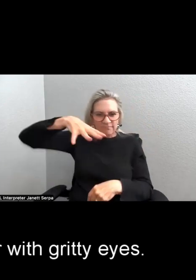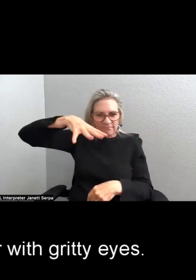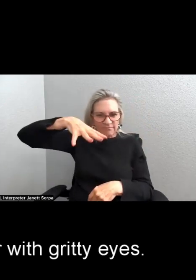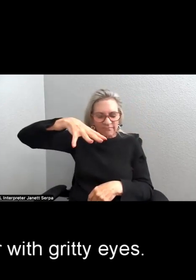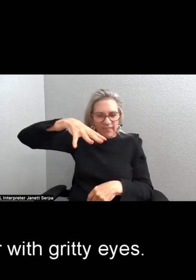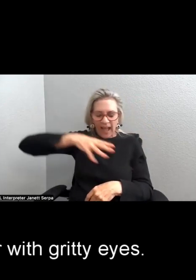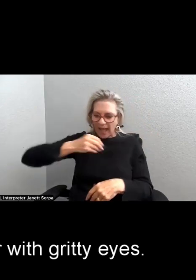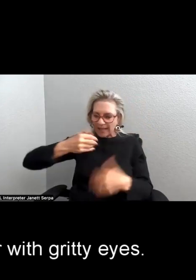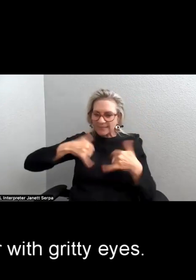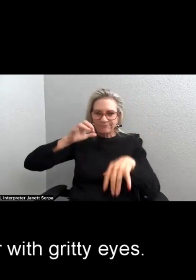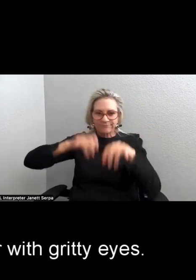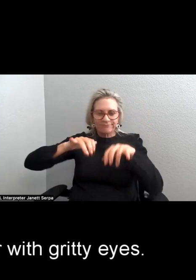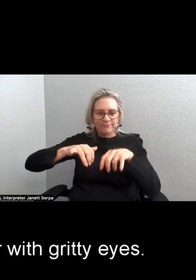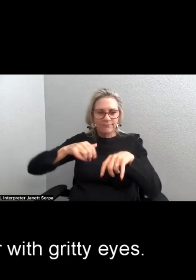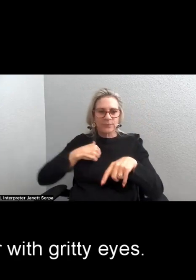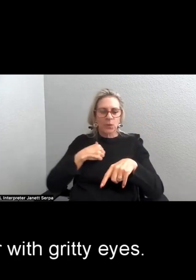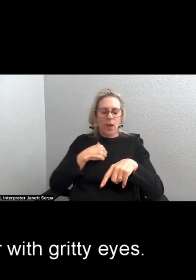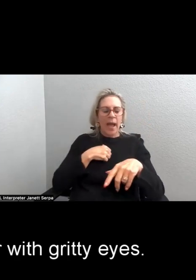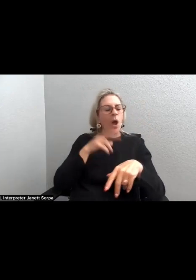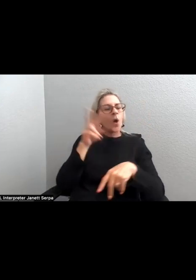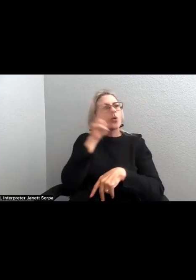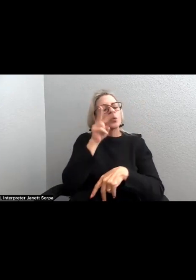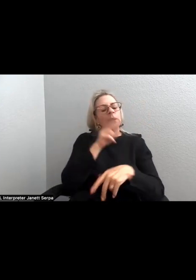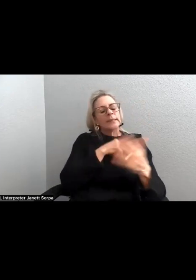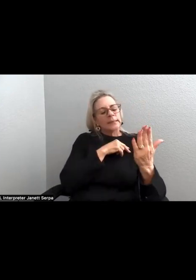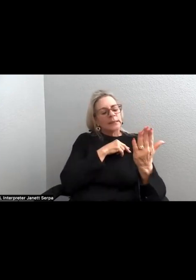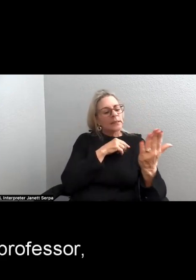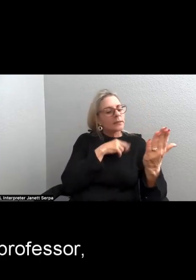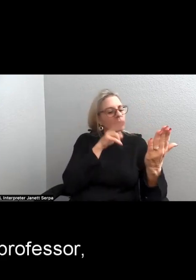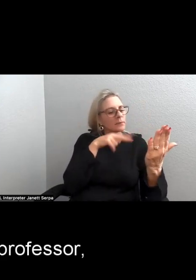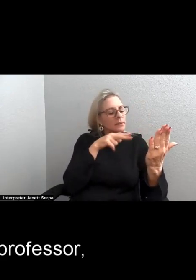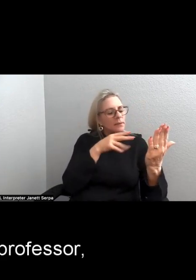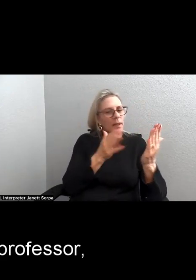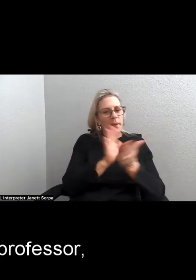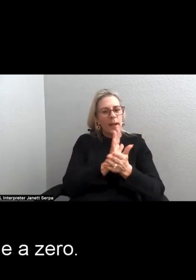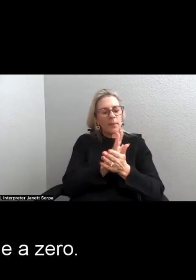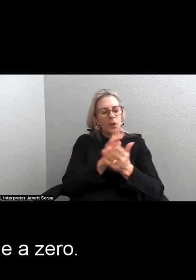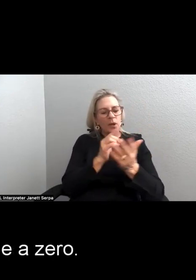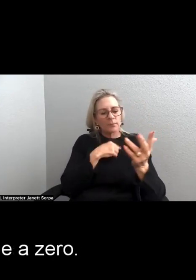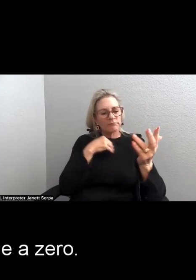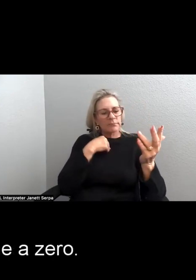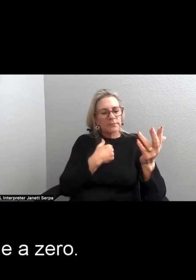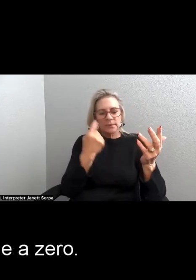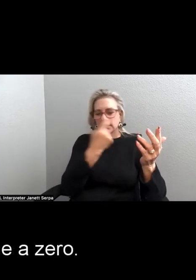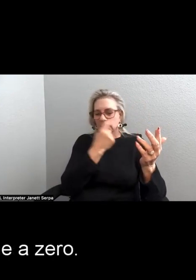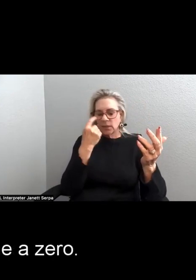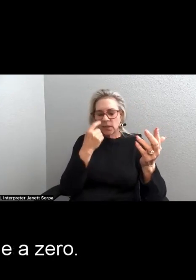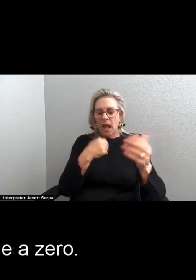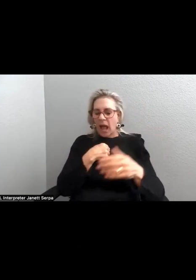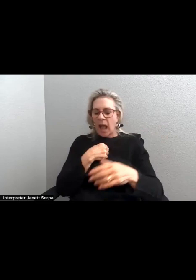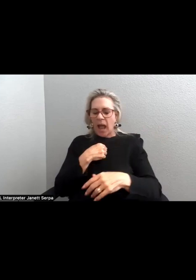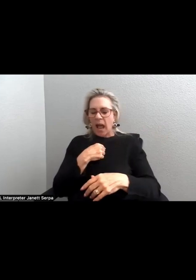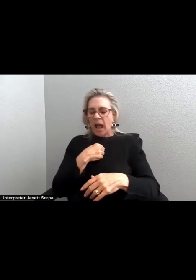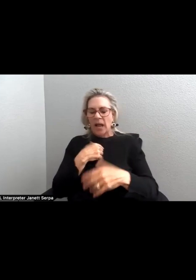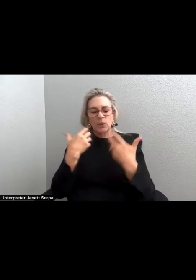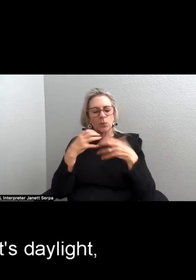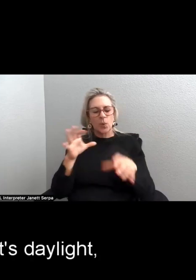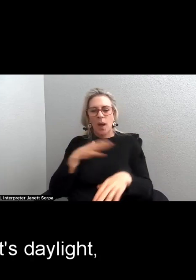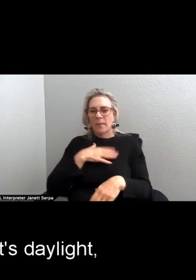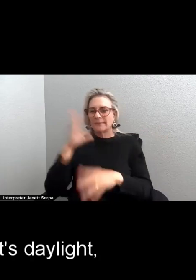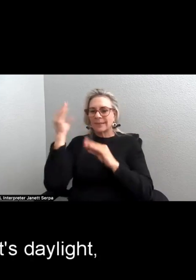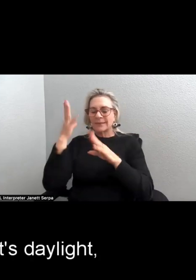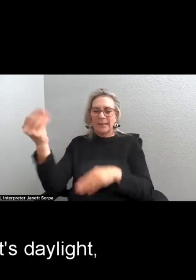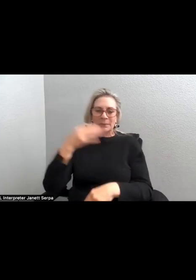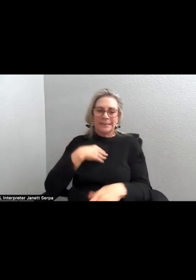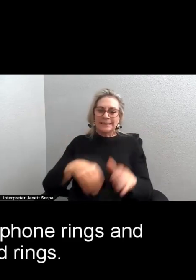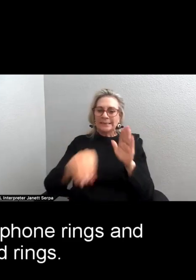I re-read the paper with gritty eyes. Dr. E, my professor, will give me a zero. As